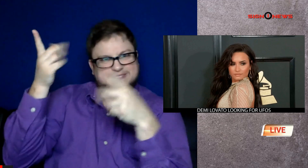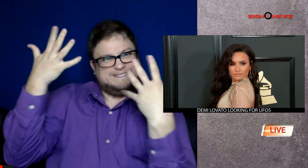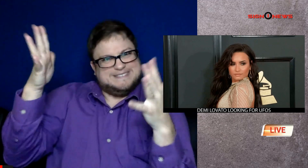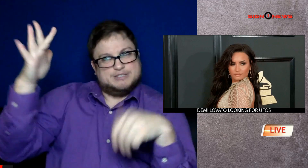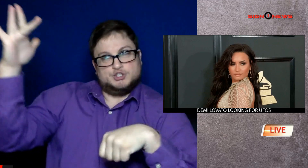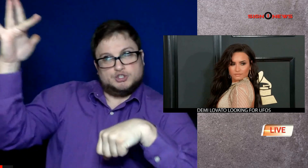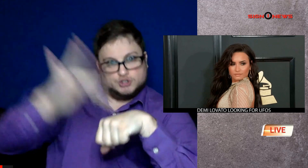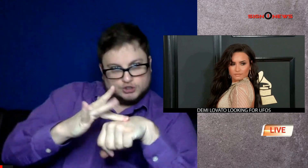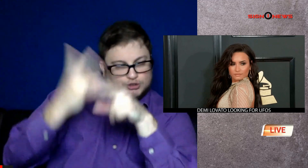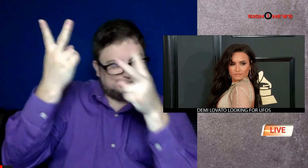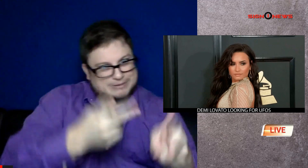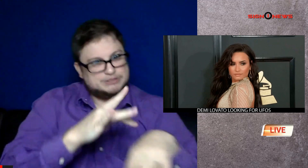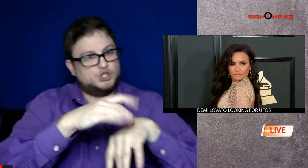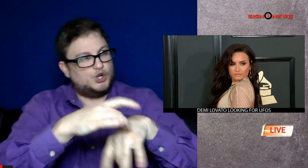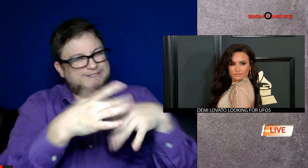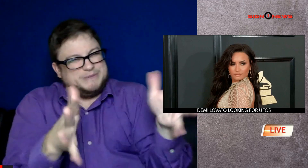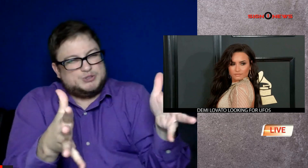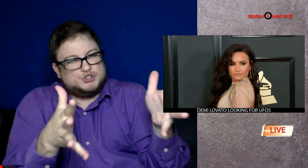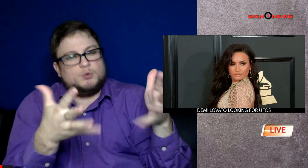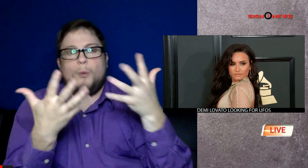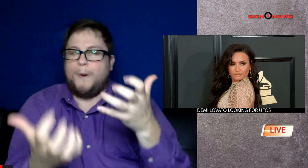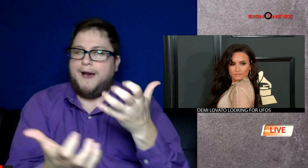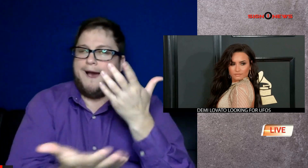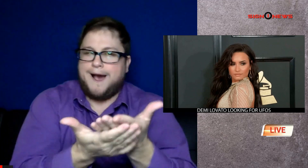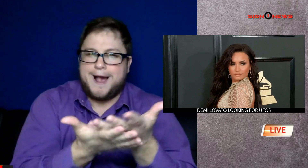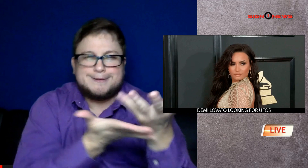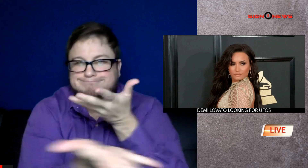and that many of them have visited Earth